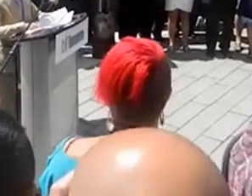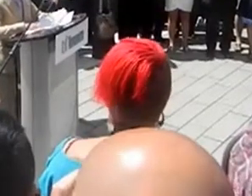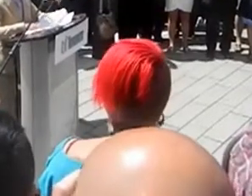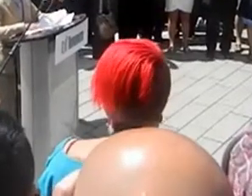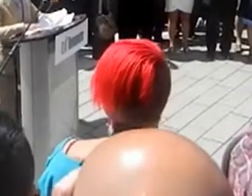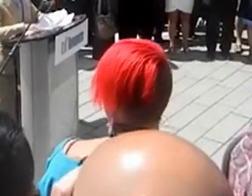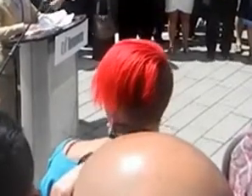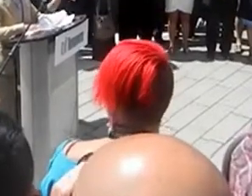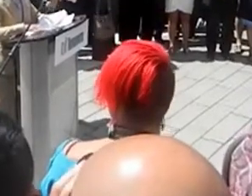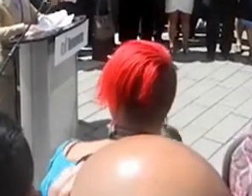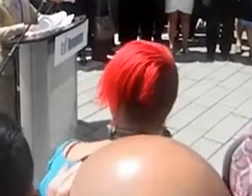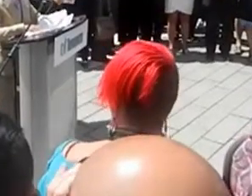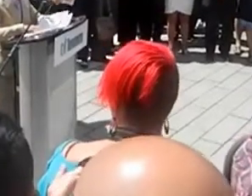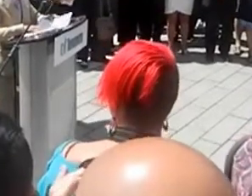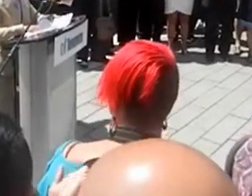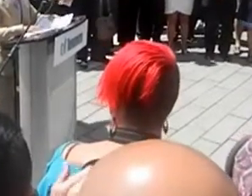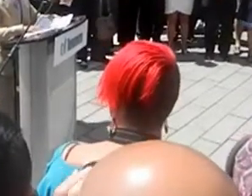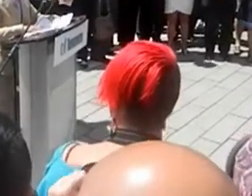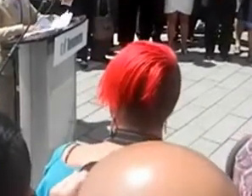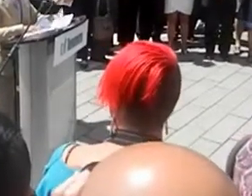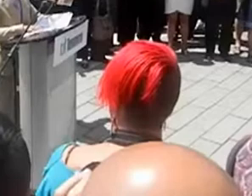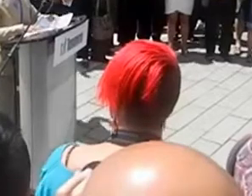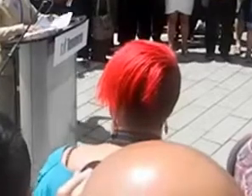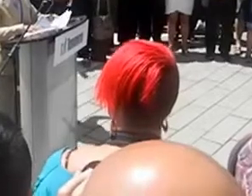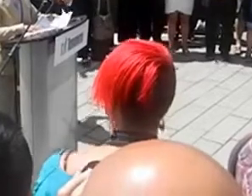who's a big champion for Pride, as they all are.